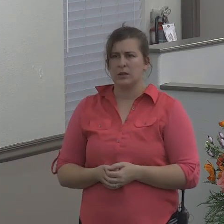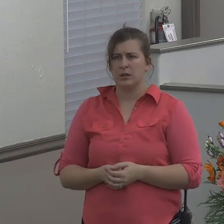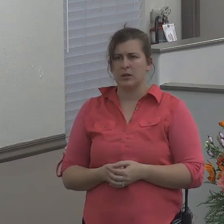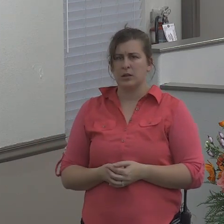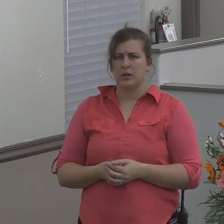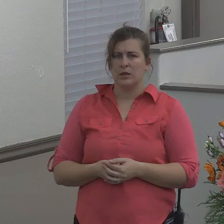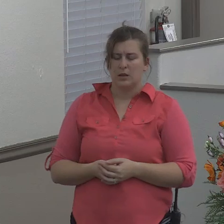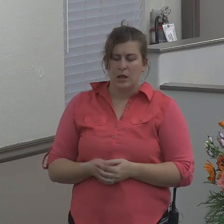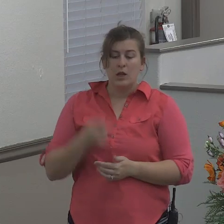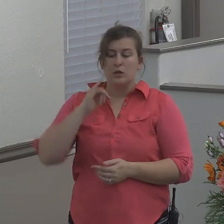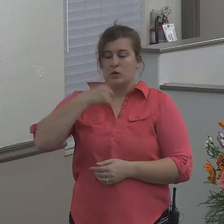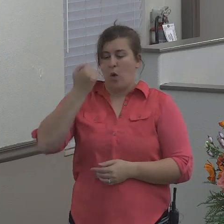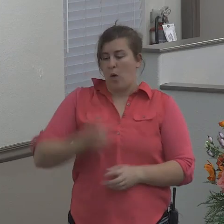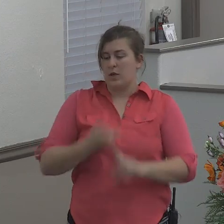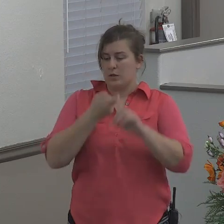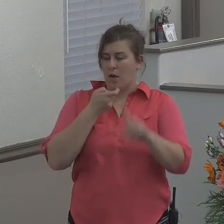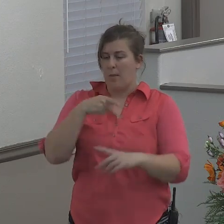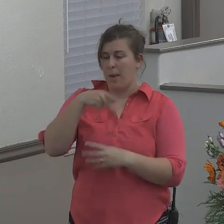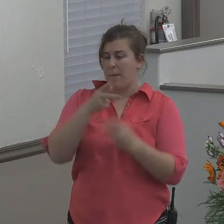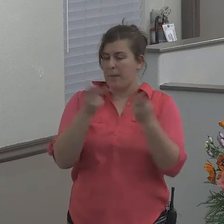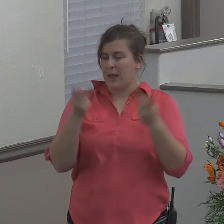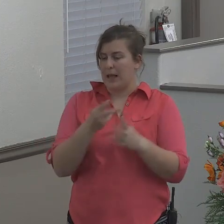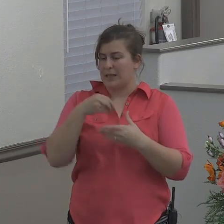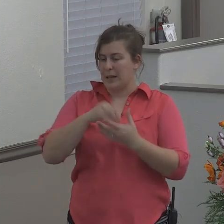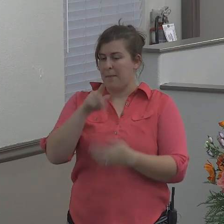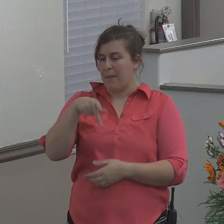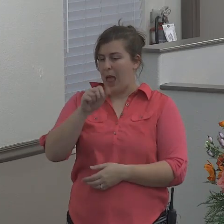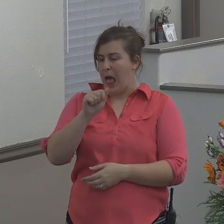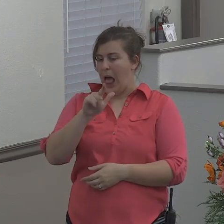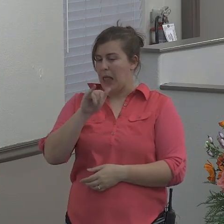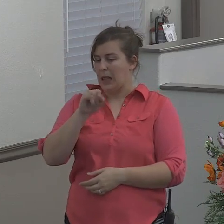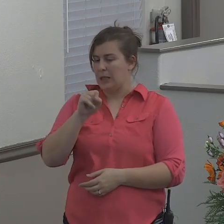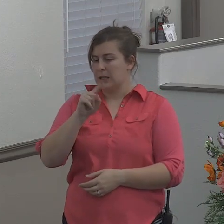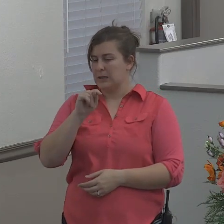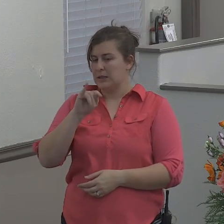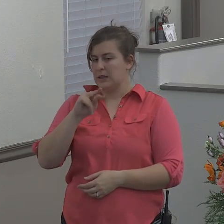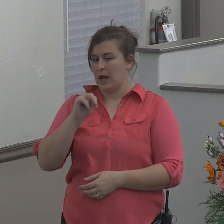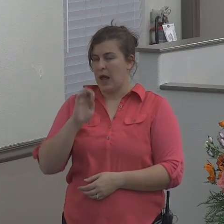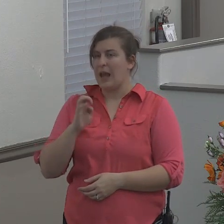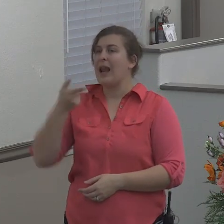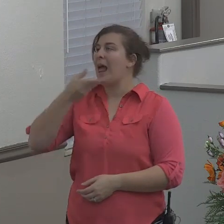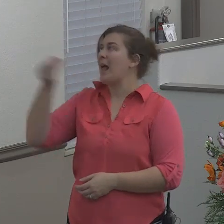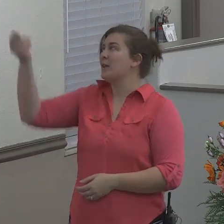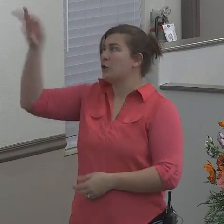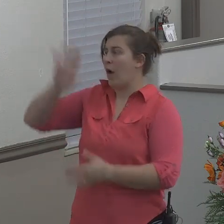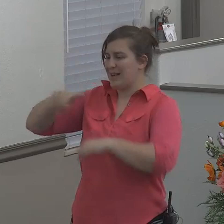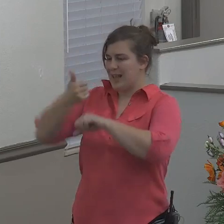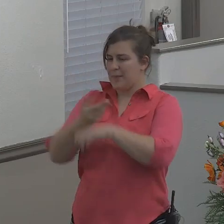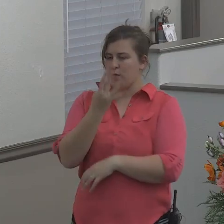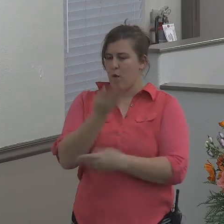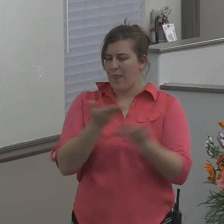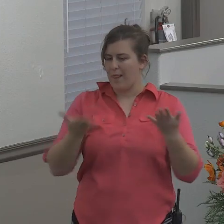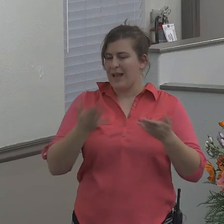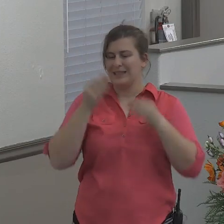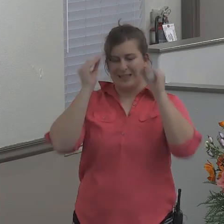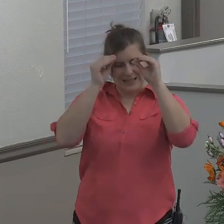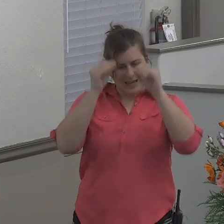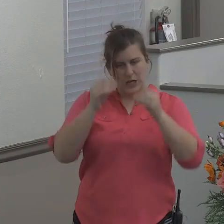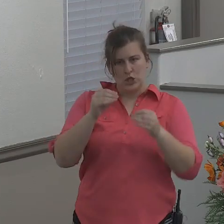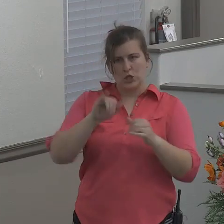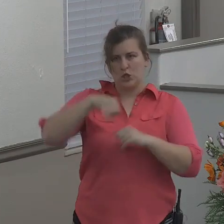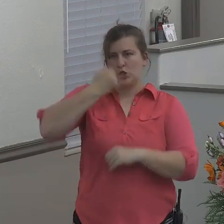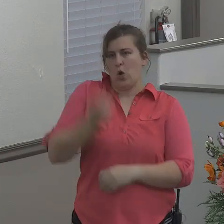Palestine. And God put four things in Jonah's path to teach Jonah a lesson. A storm,